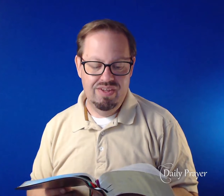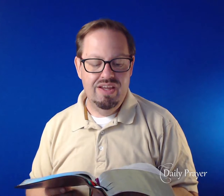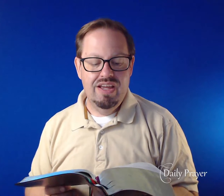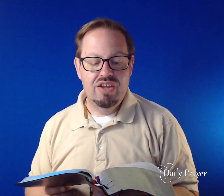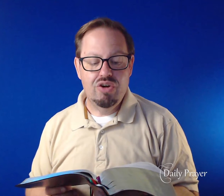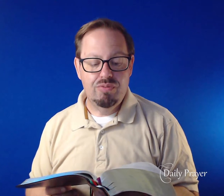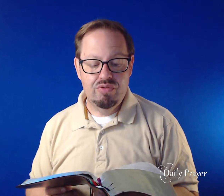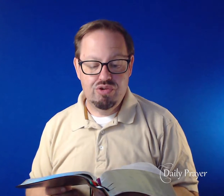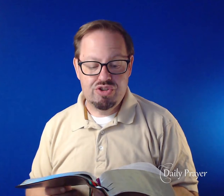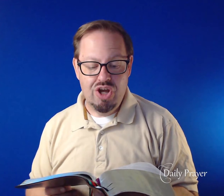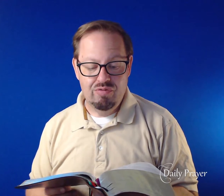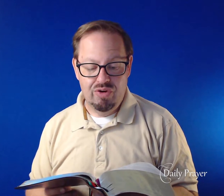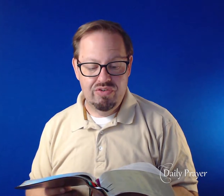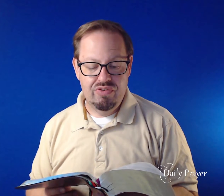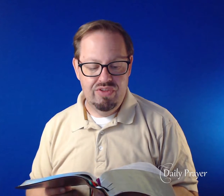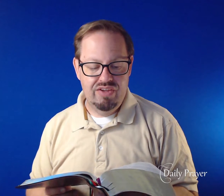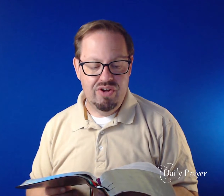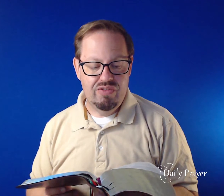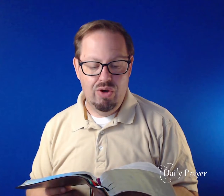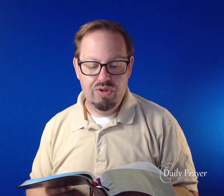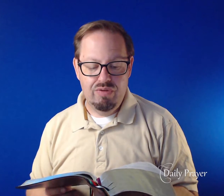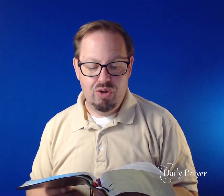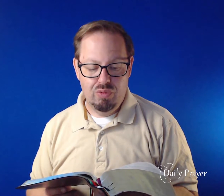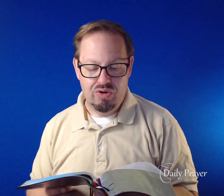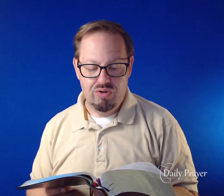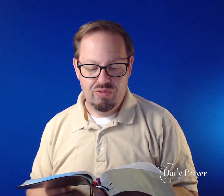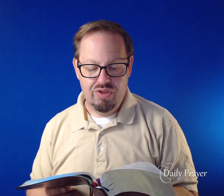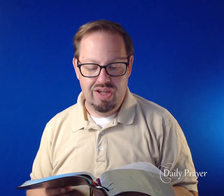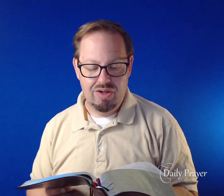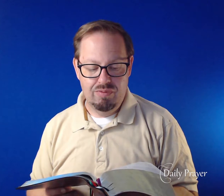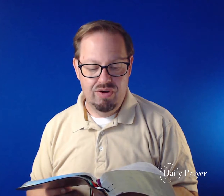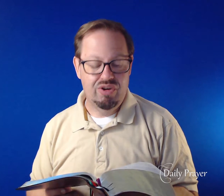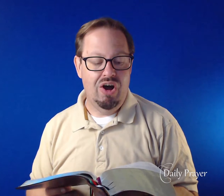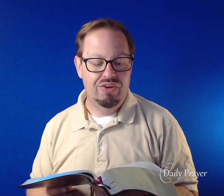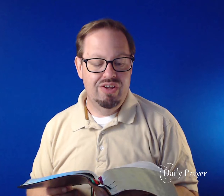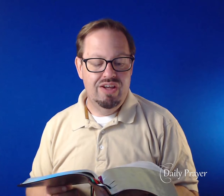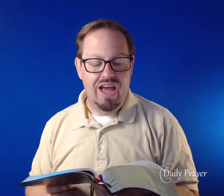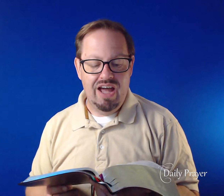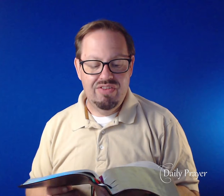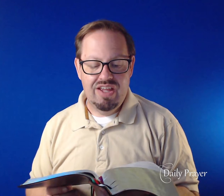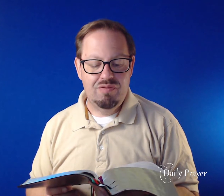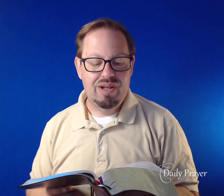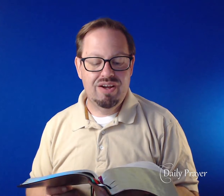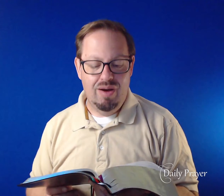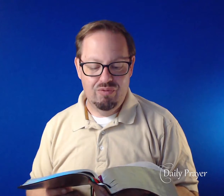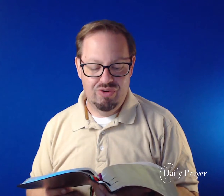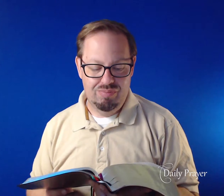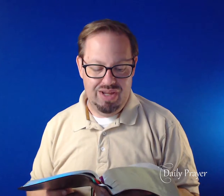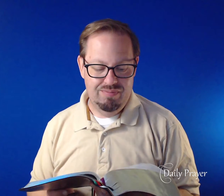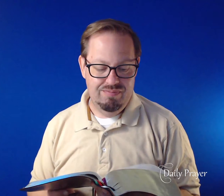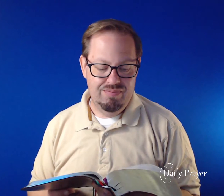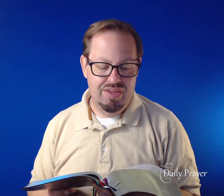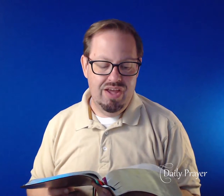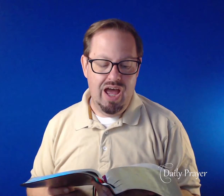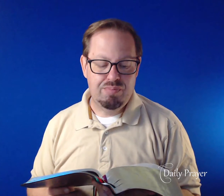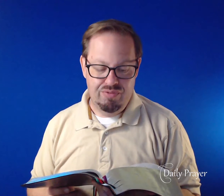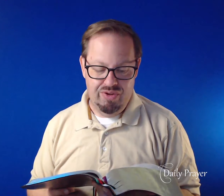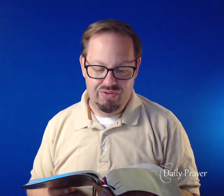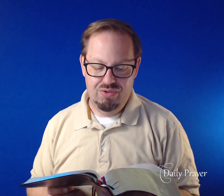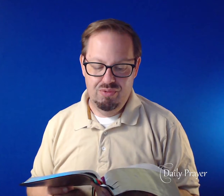In terms of Jewish converts, these are the only fellow workers for the kingdom of God, and they have been a comfort to me. Epaphos, who